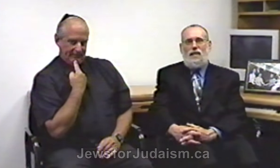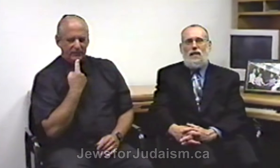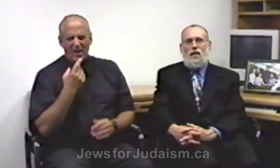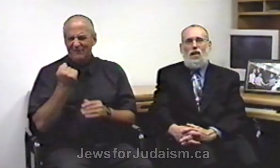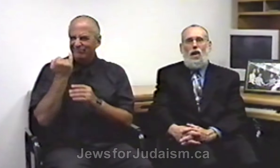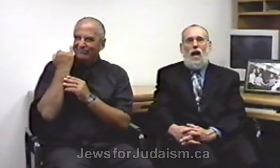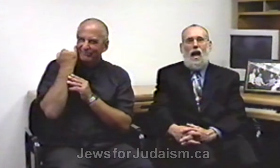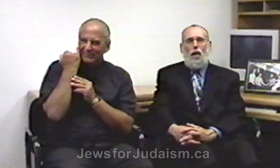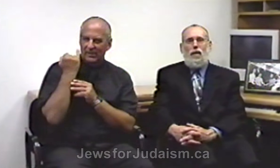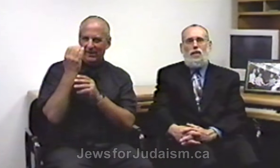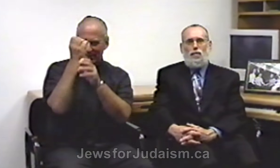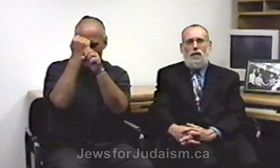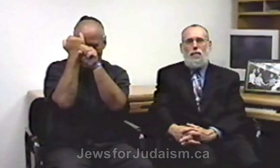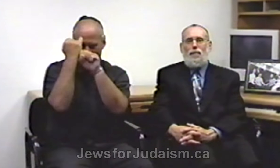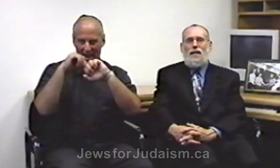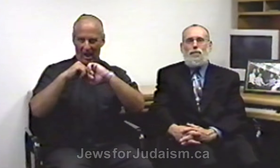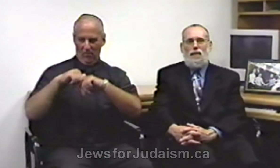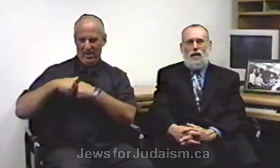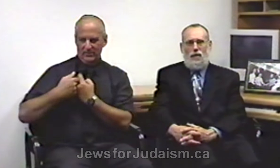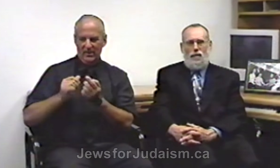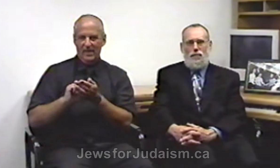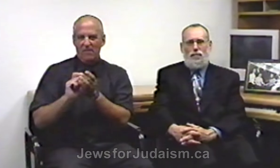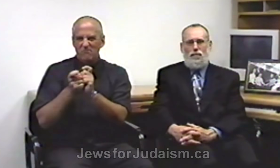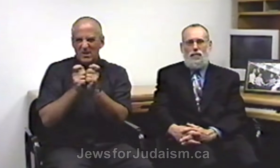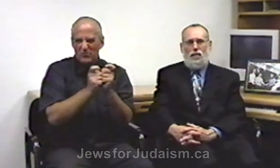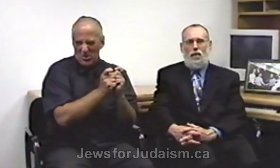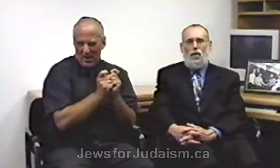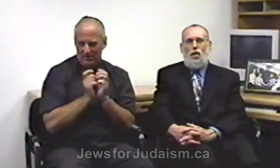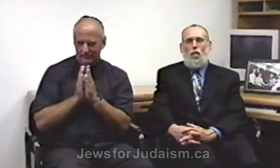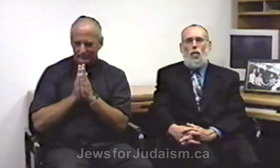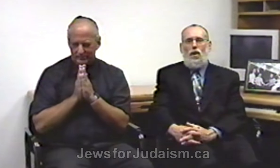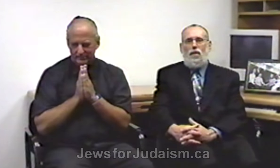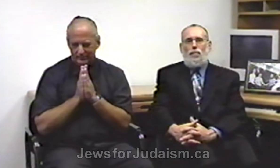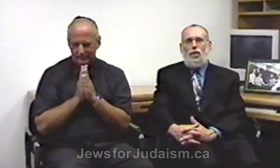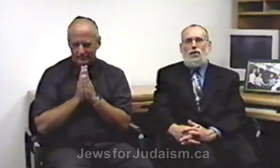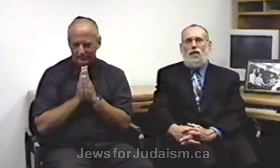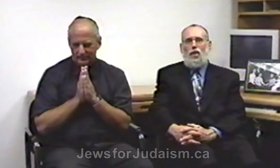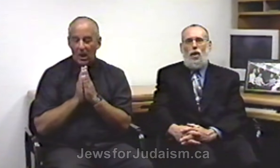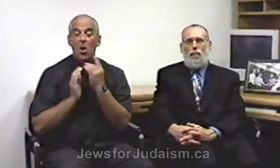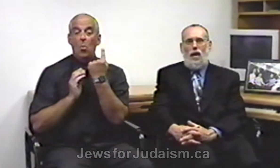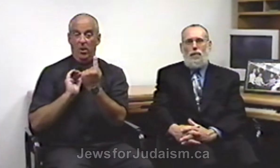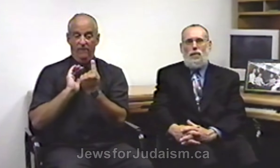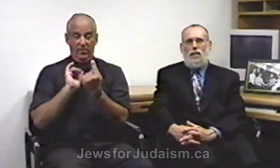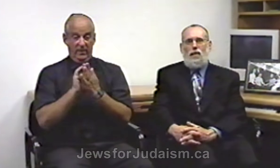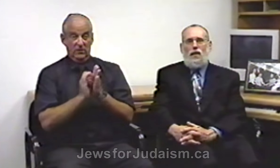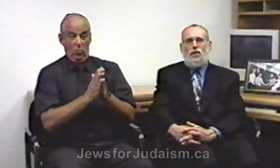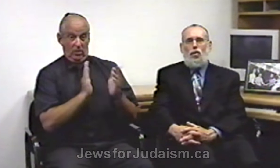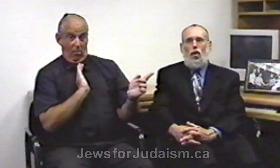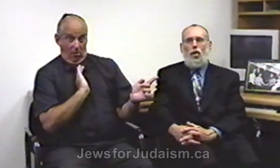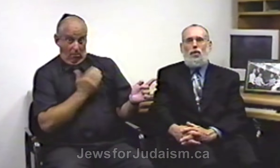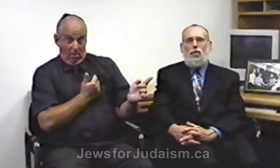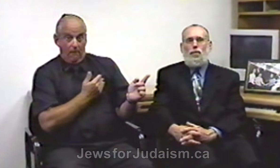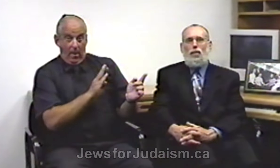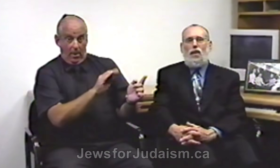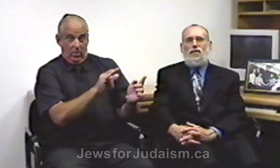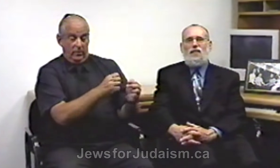see how it has been manipulated. One of the books in our Bible is called the Book of